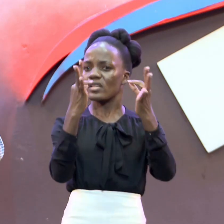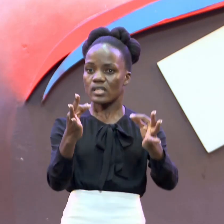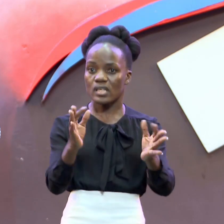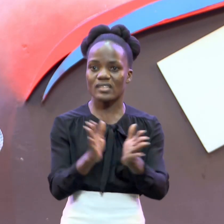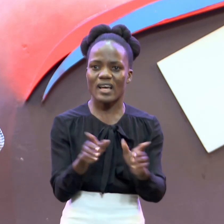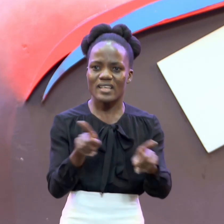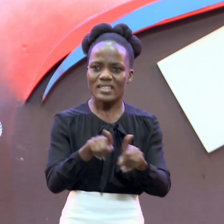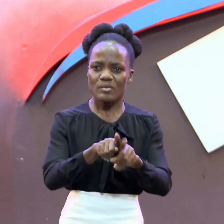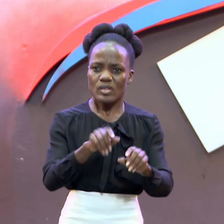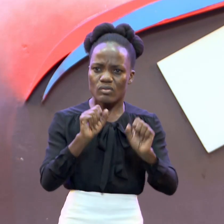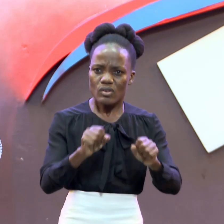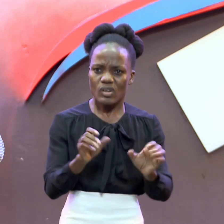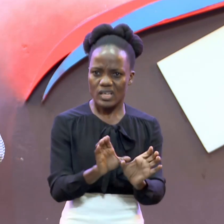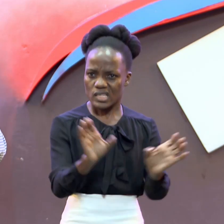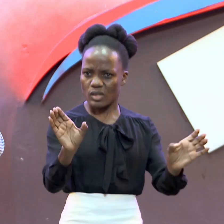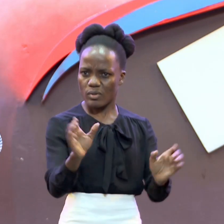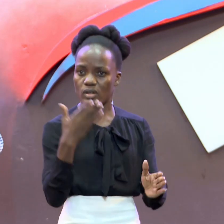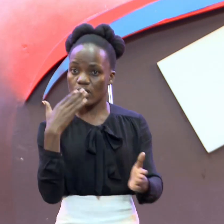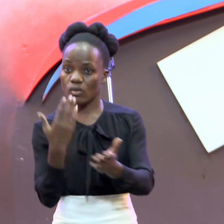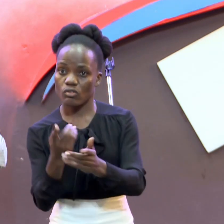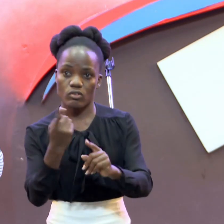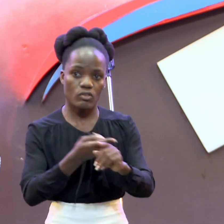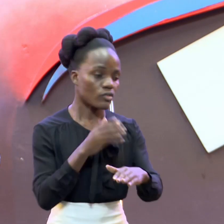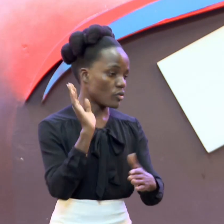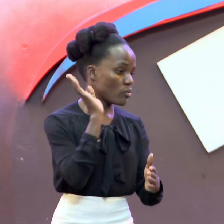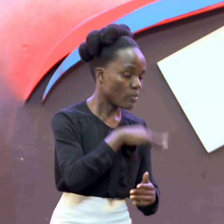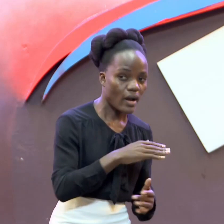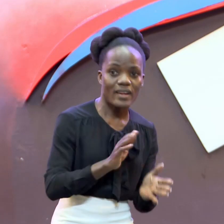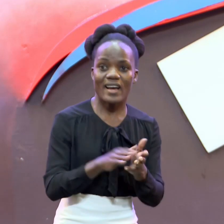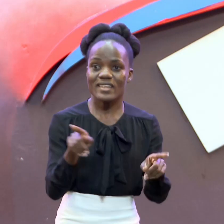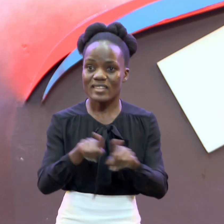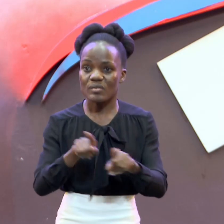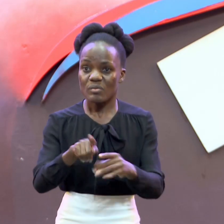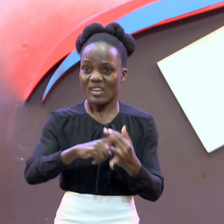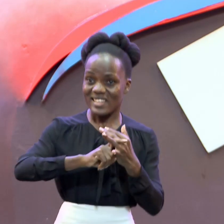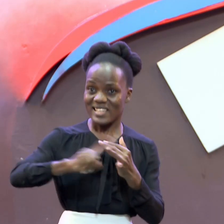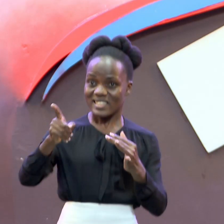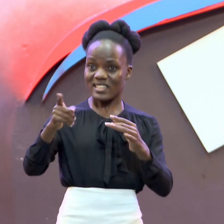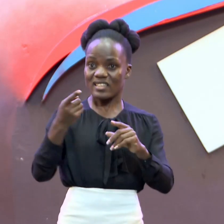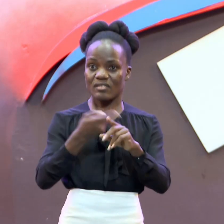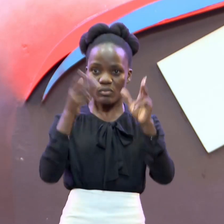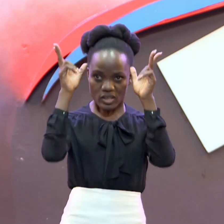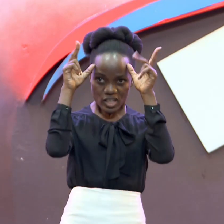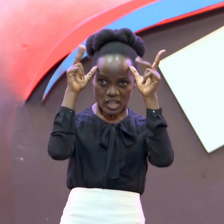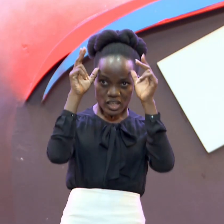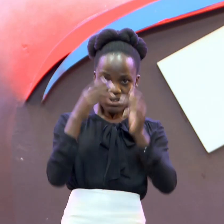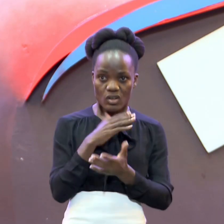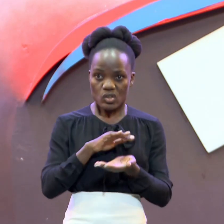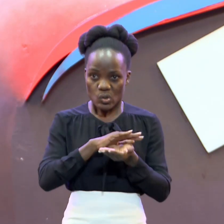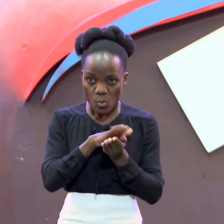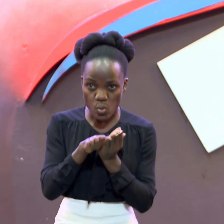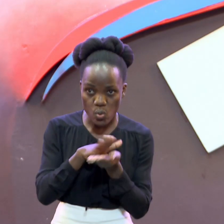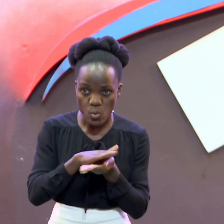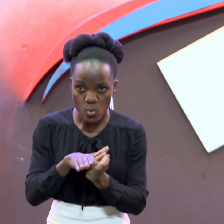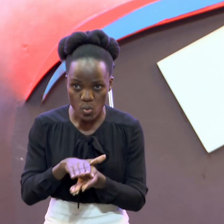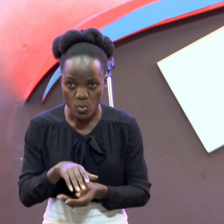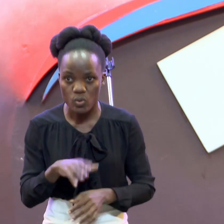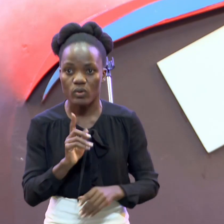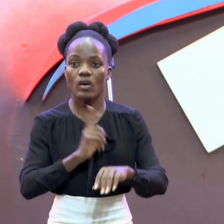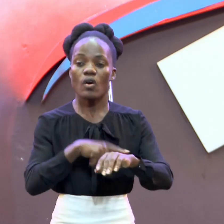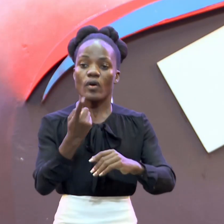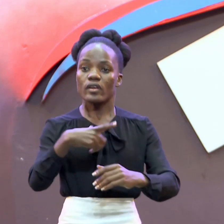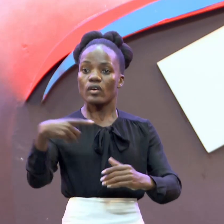able To escape A lot of traps That the devil Puts across Just because Of the Word of God And actually When you go to